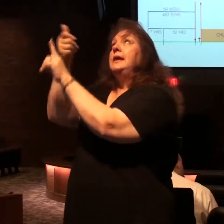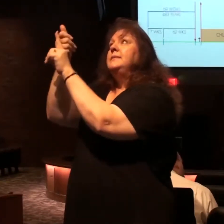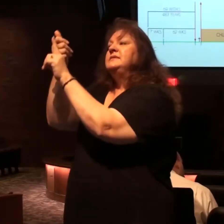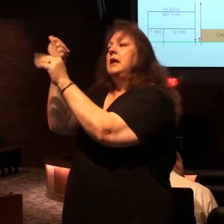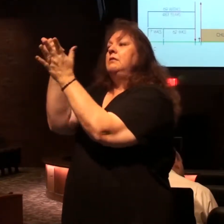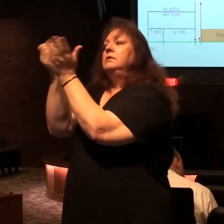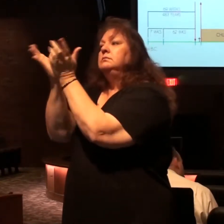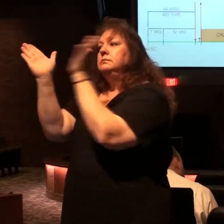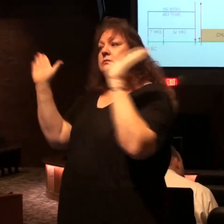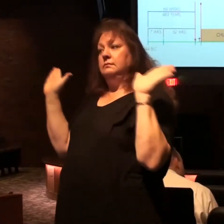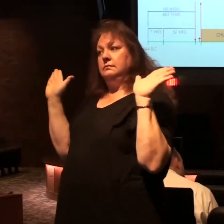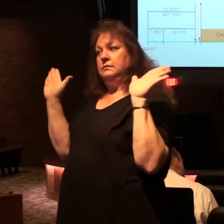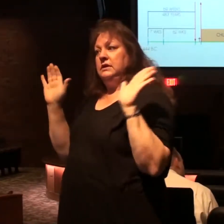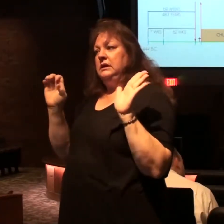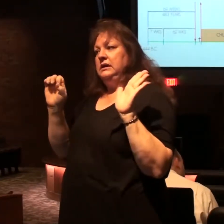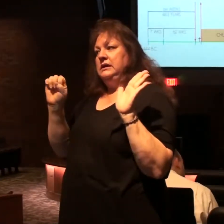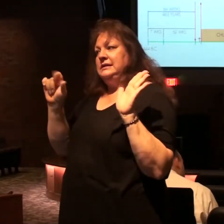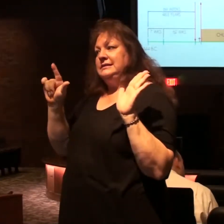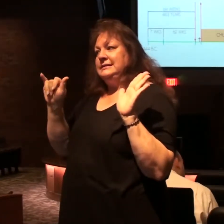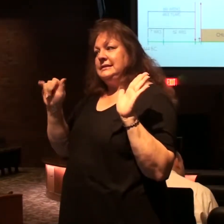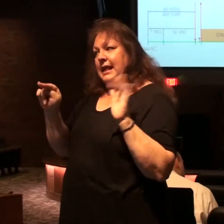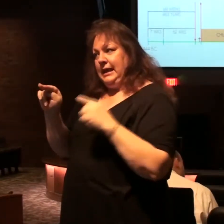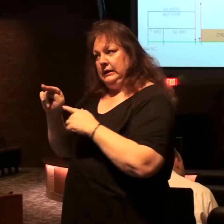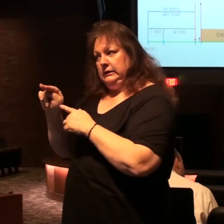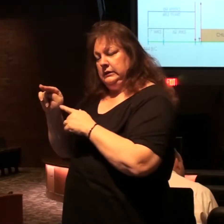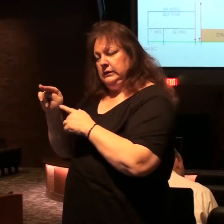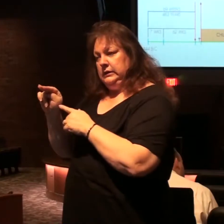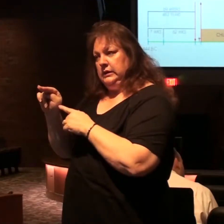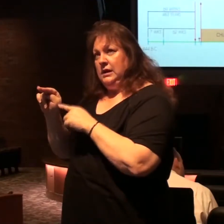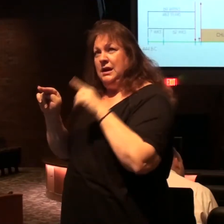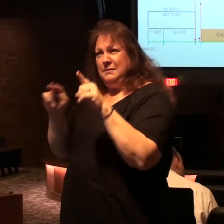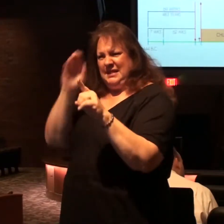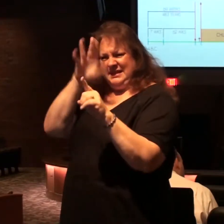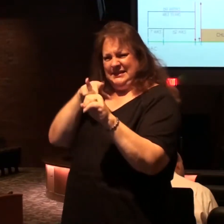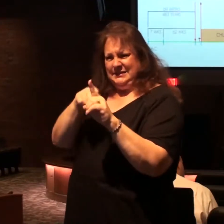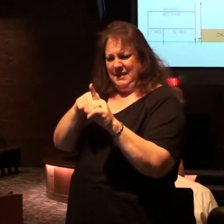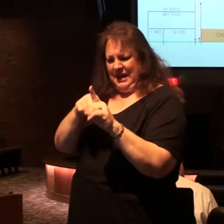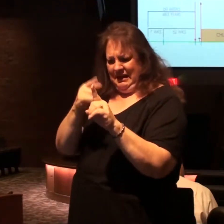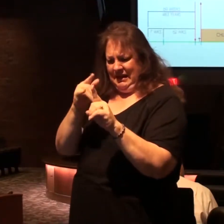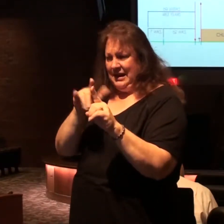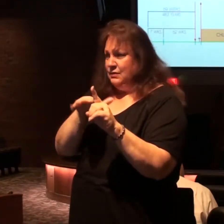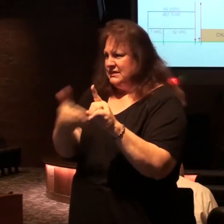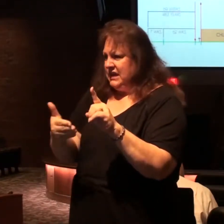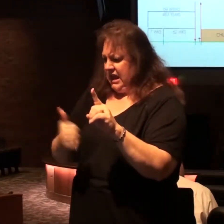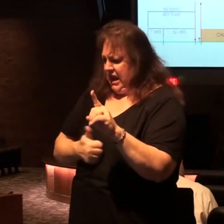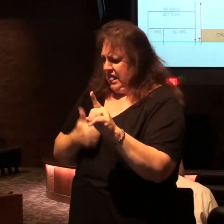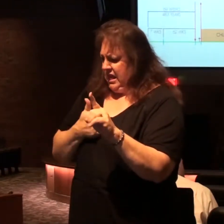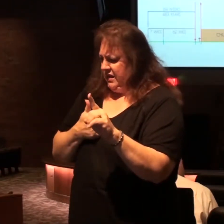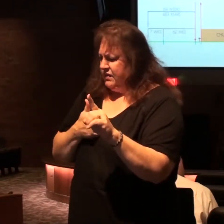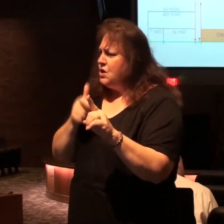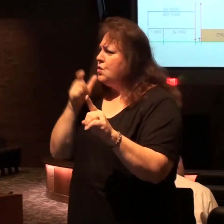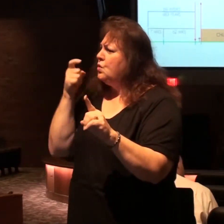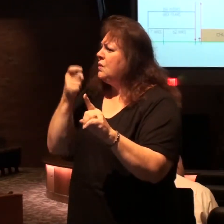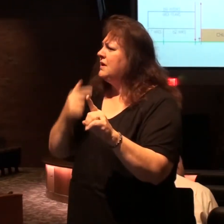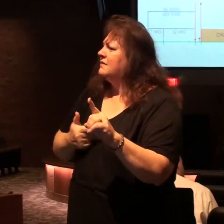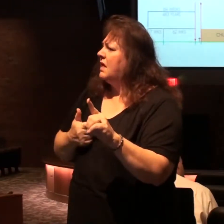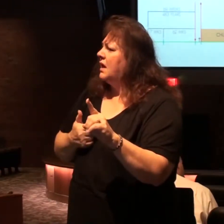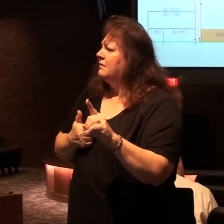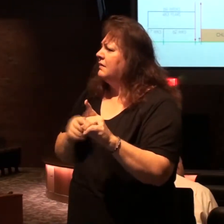slain same Greek word and now he comes to life who can give life but God